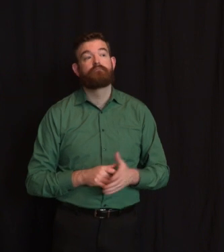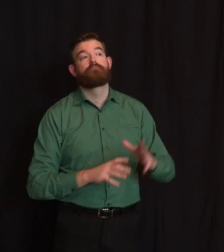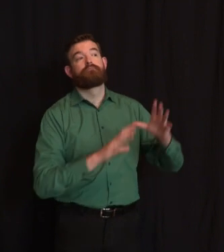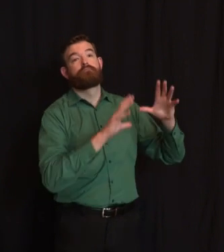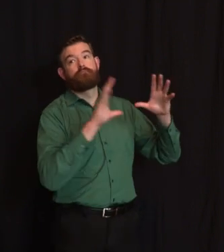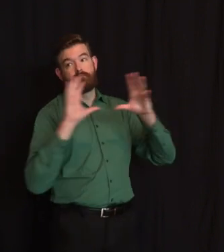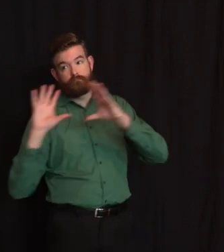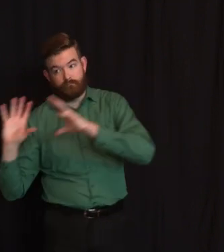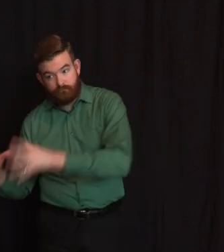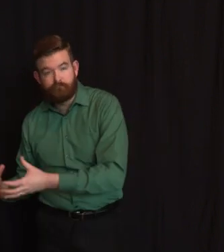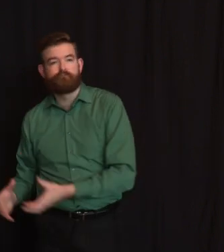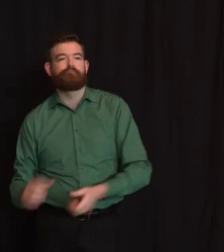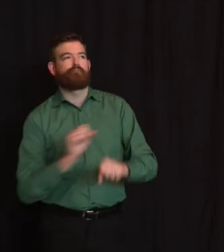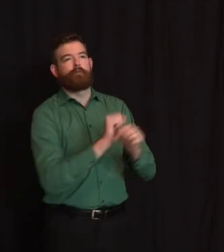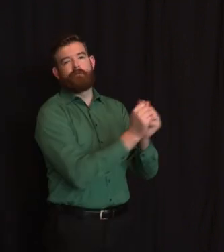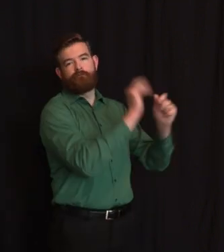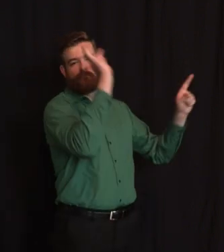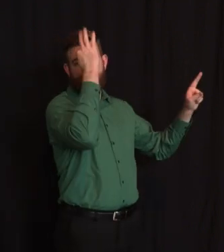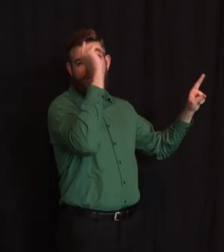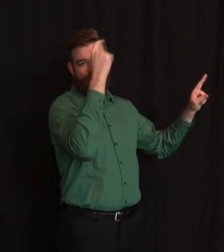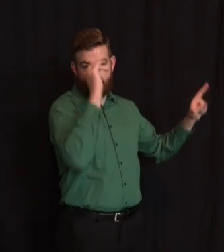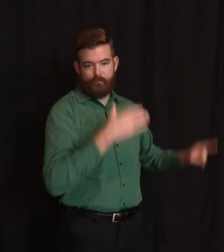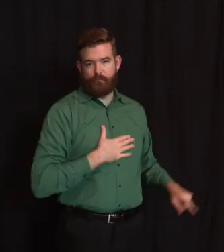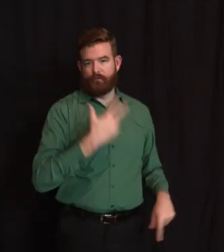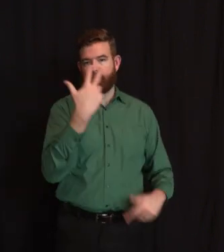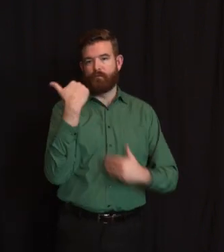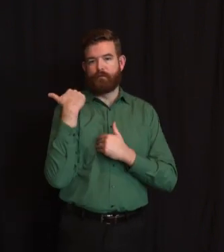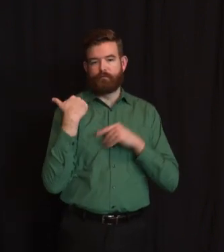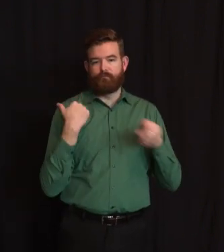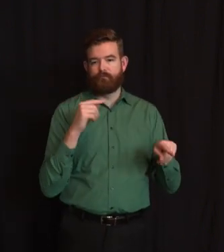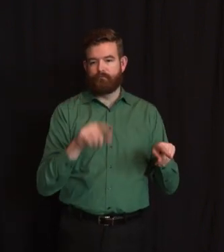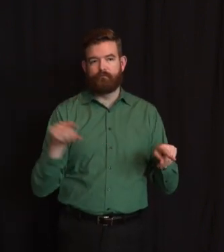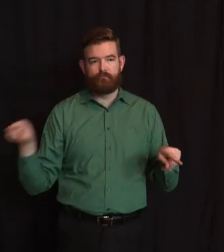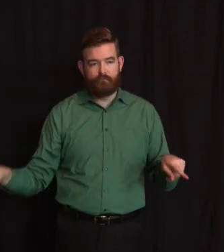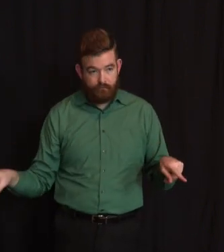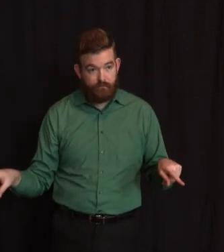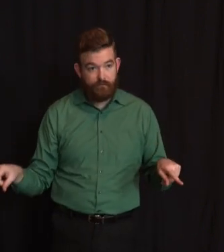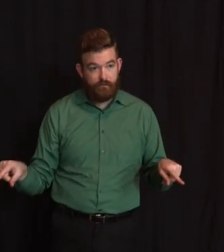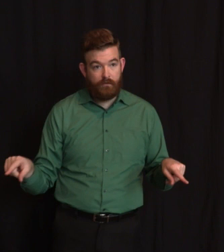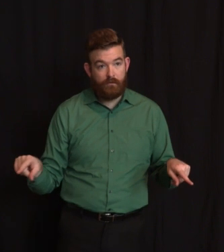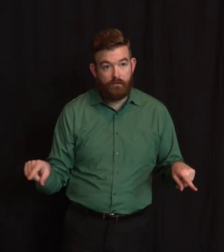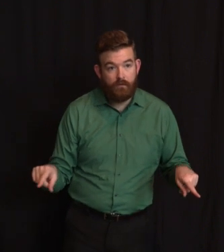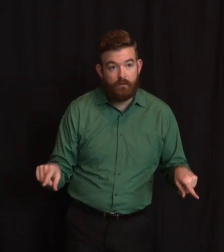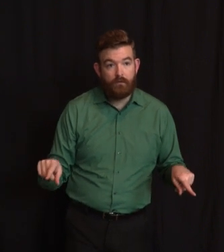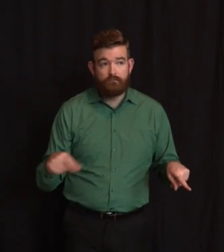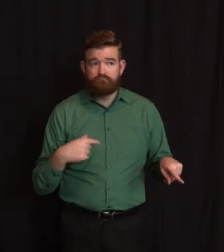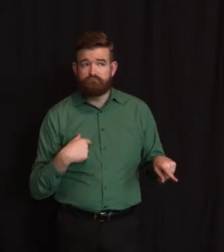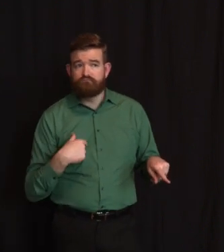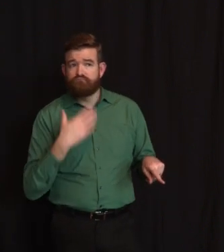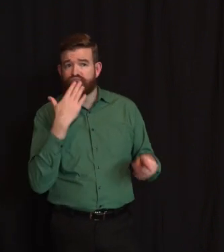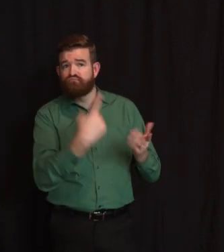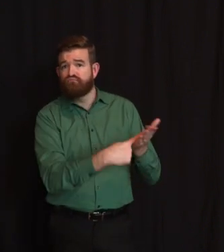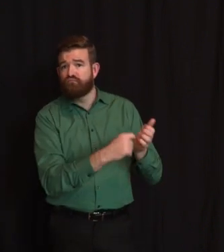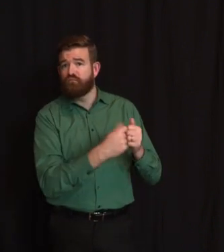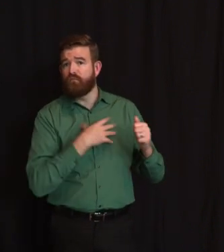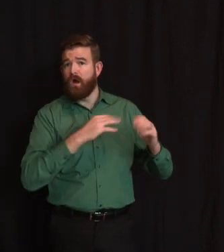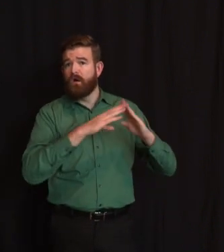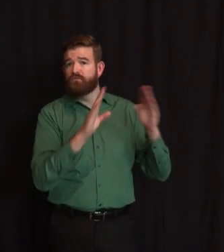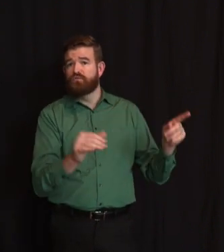Was there anything I'd be pushing back on? The only thing I would push back on is if there was a requirement on timing, and there was